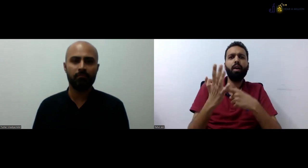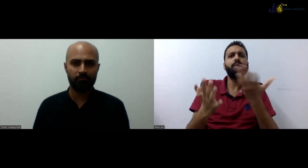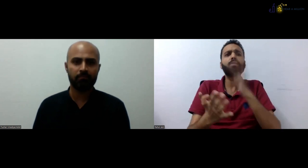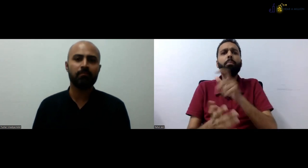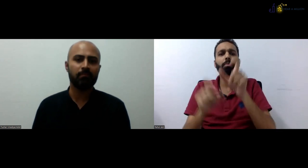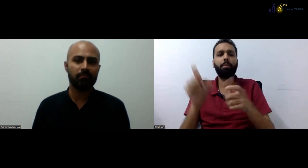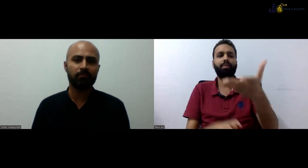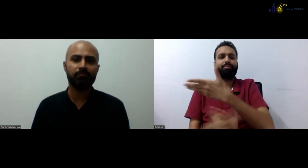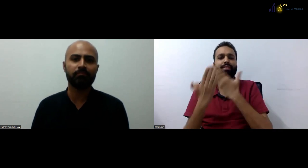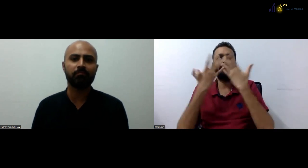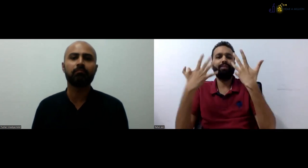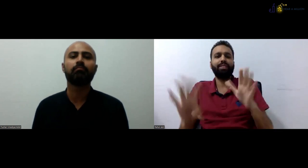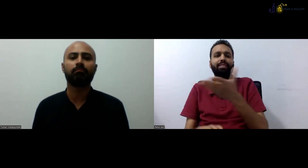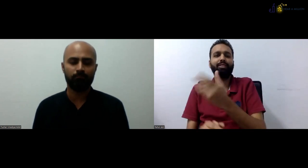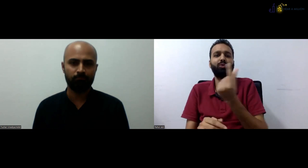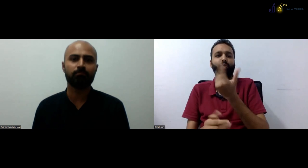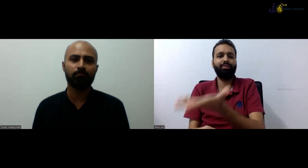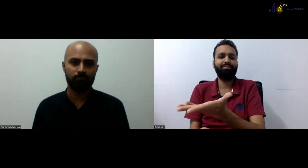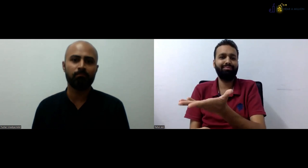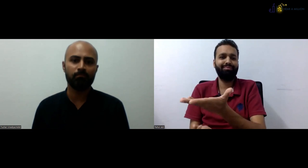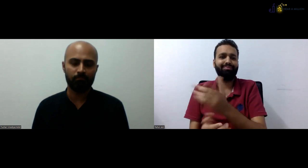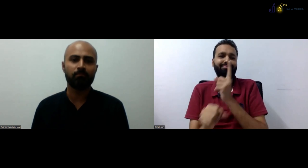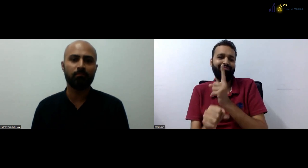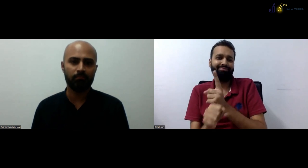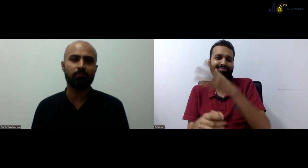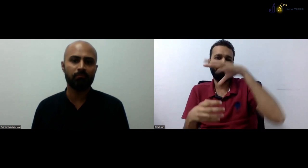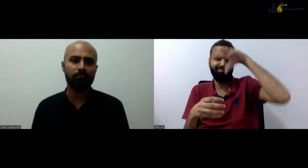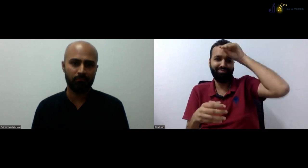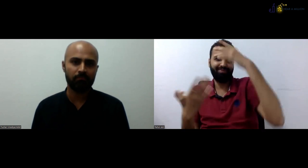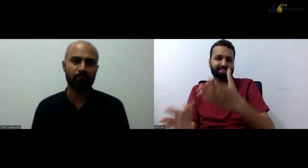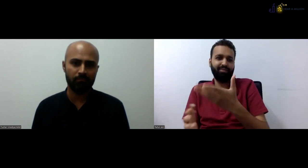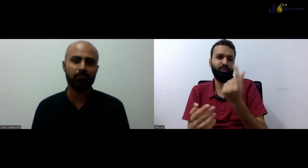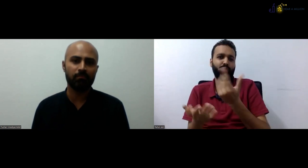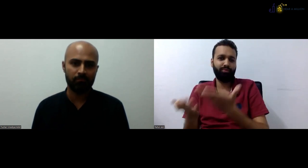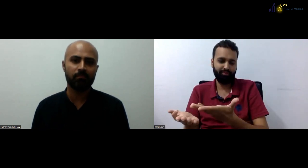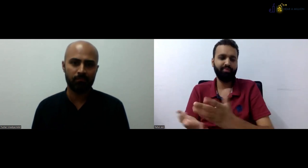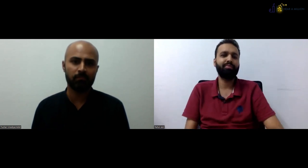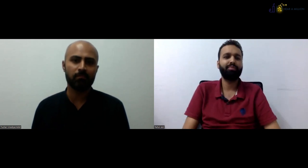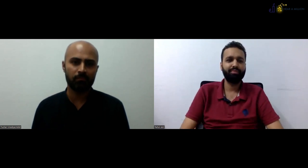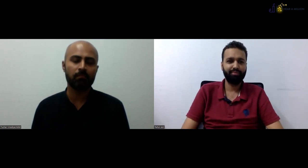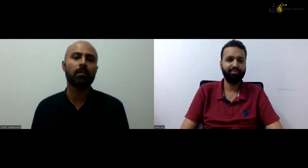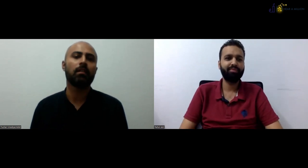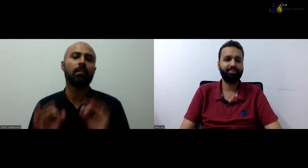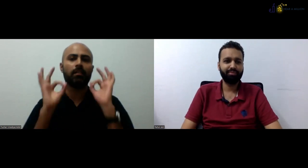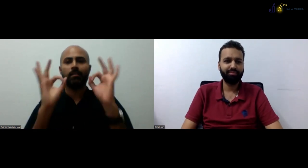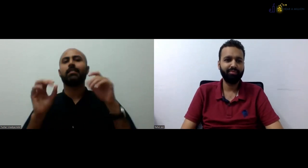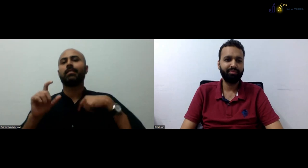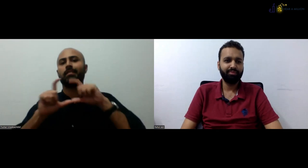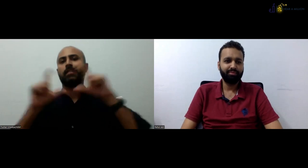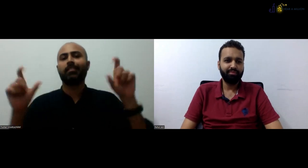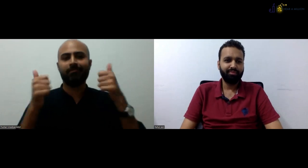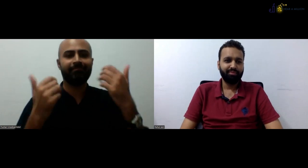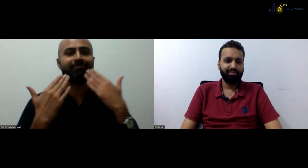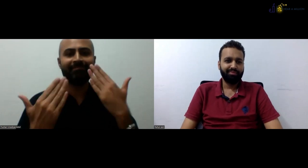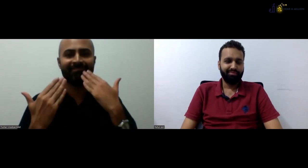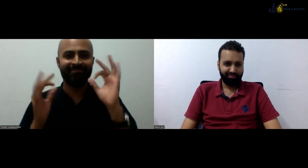And we need to have great, I mean, all the hearing people would see that there's such wealth, such good language,